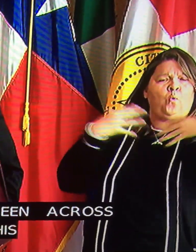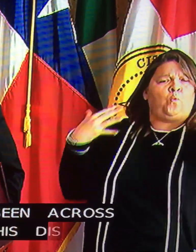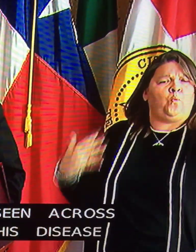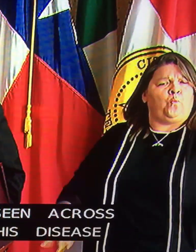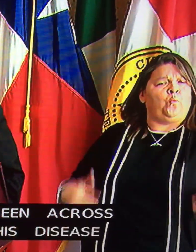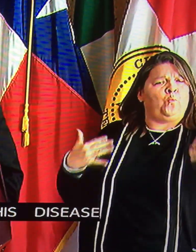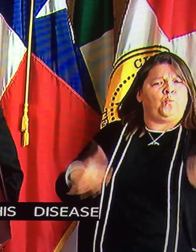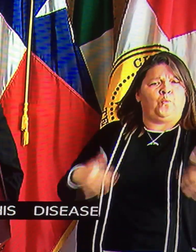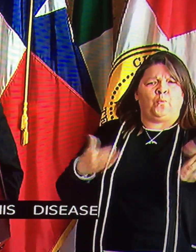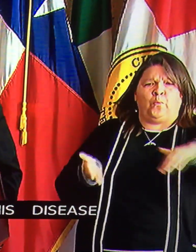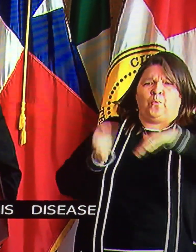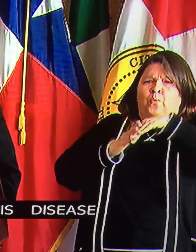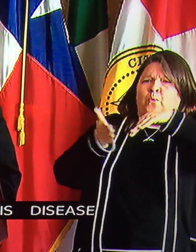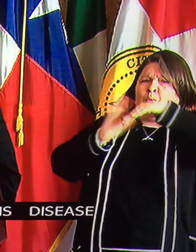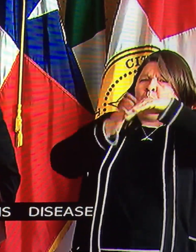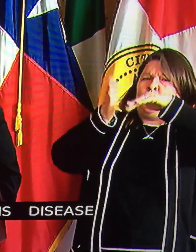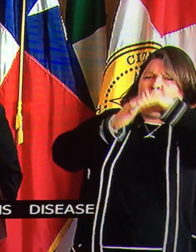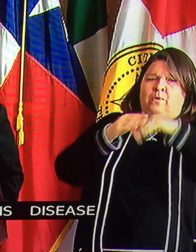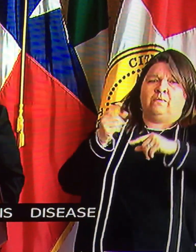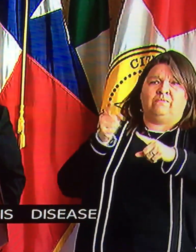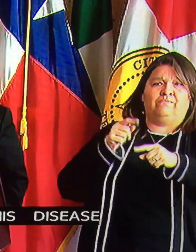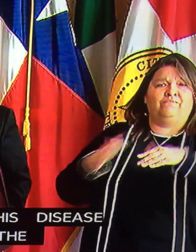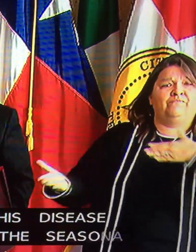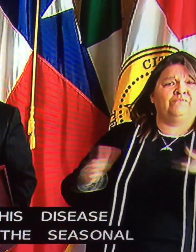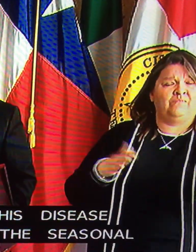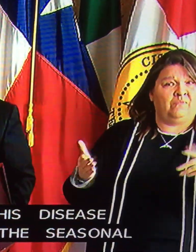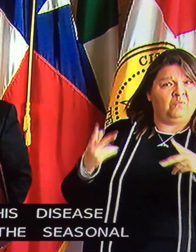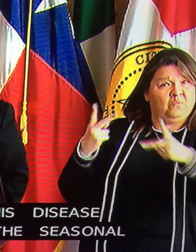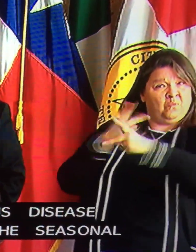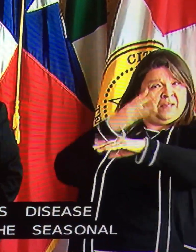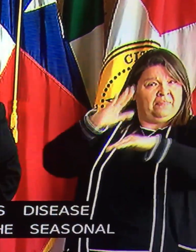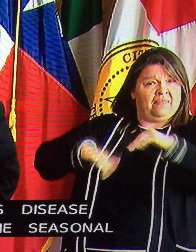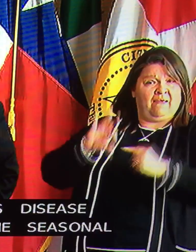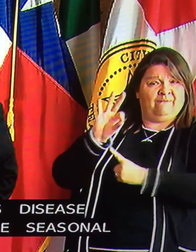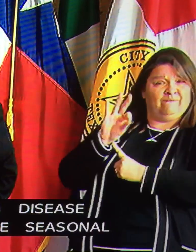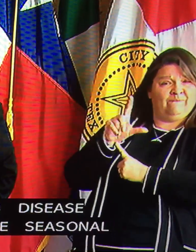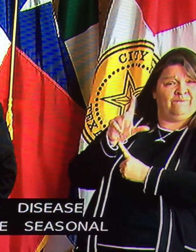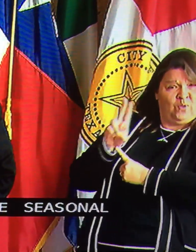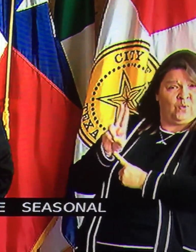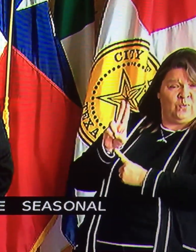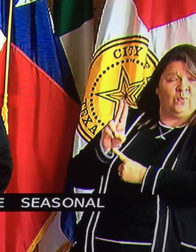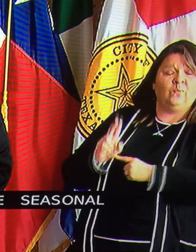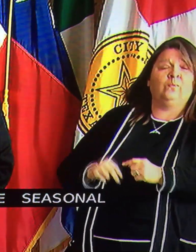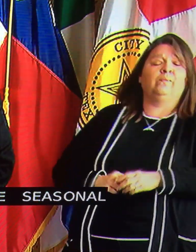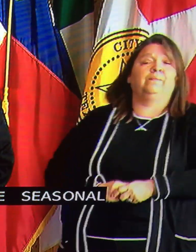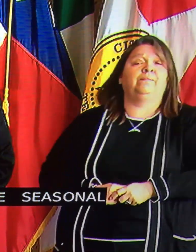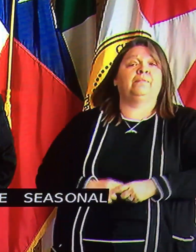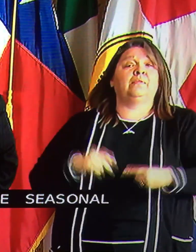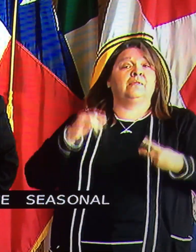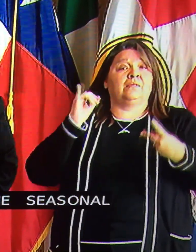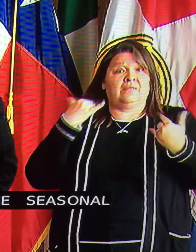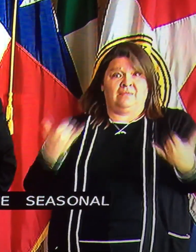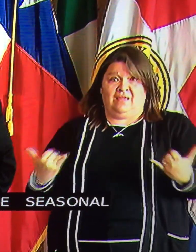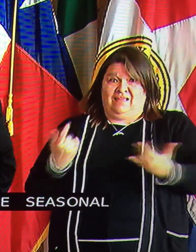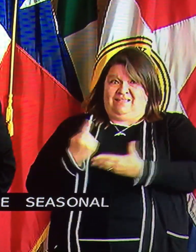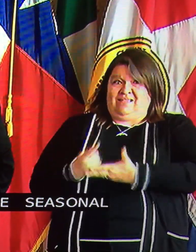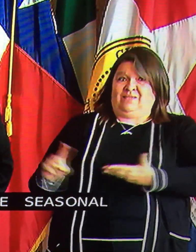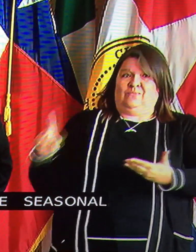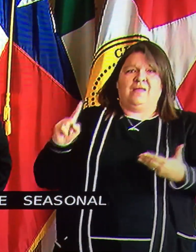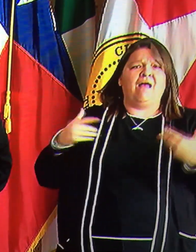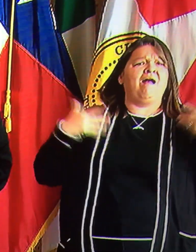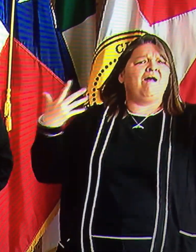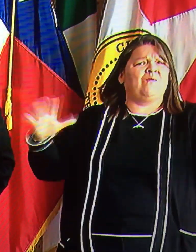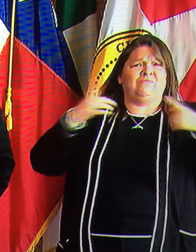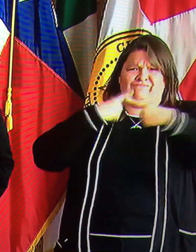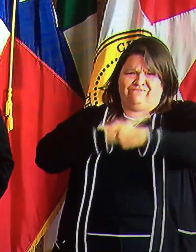than the seasonal flu. When I took the step last week of issuing a disaster